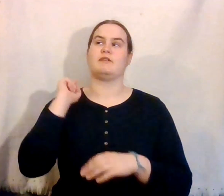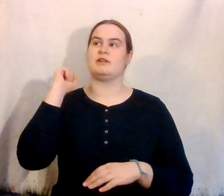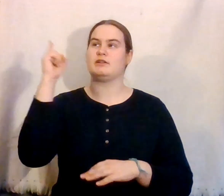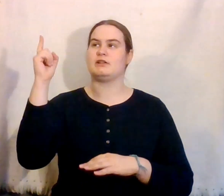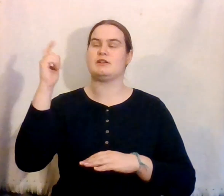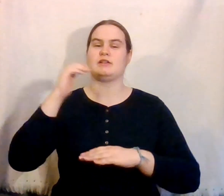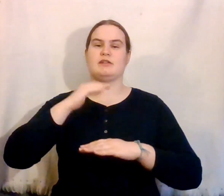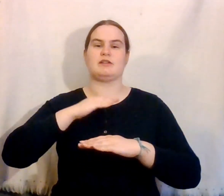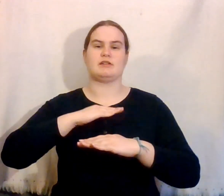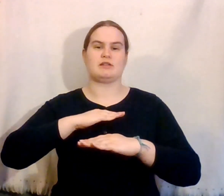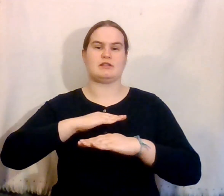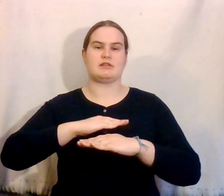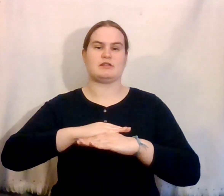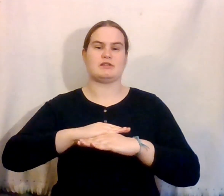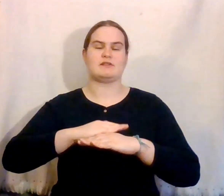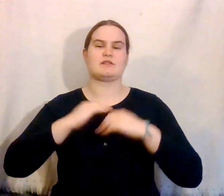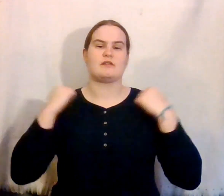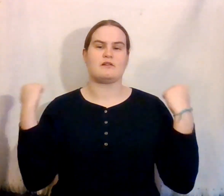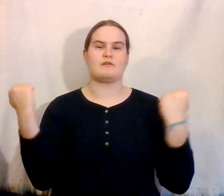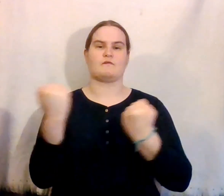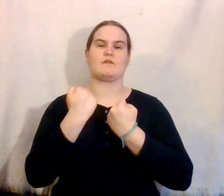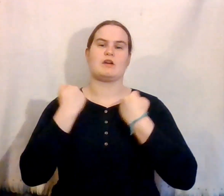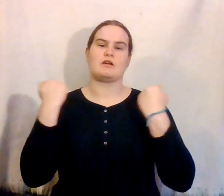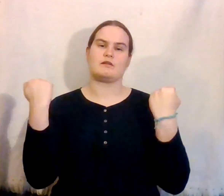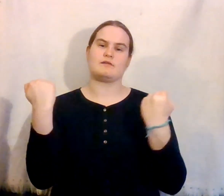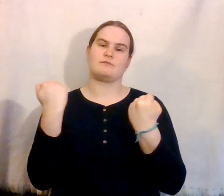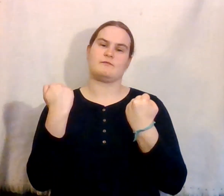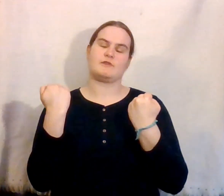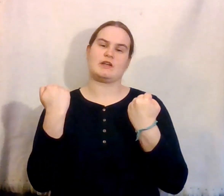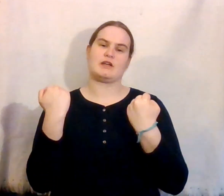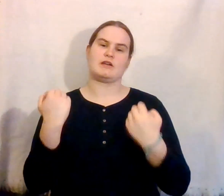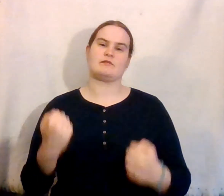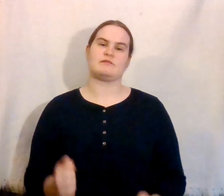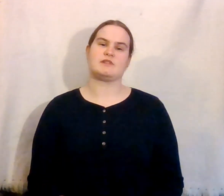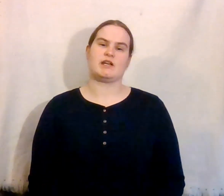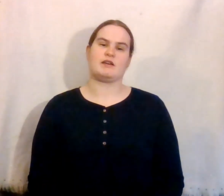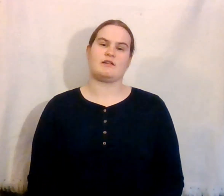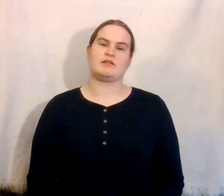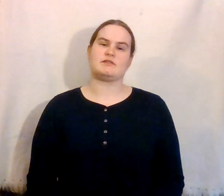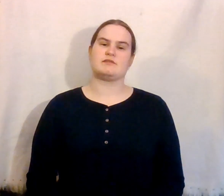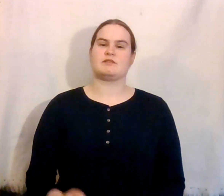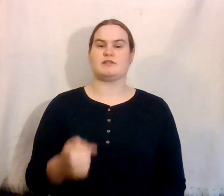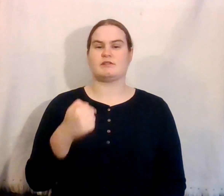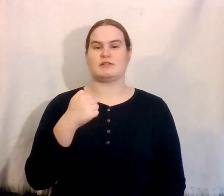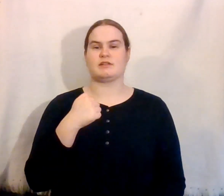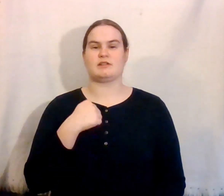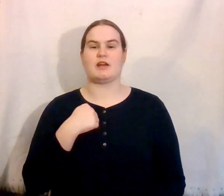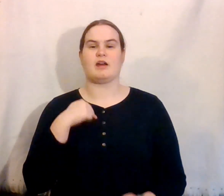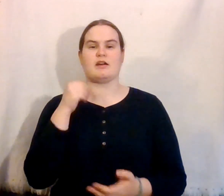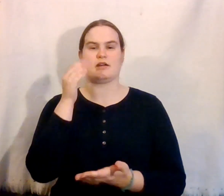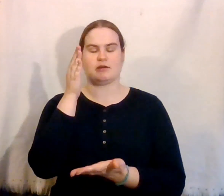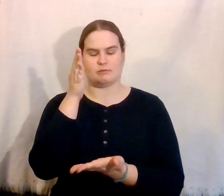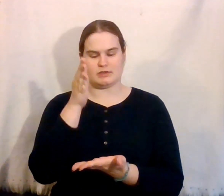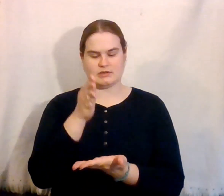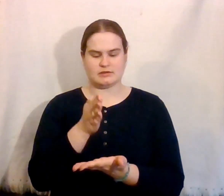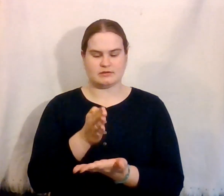It is a firm foundation And I will